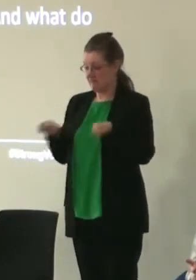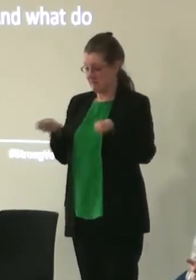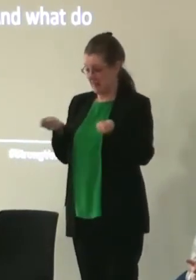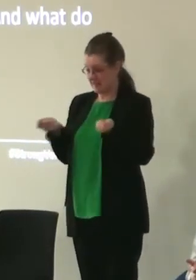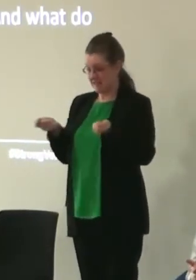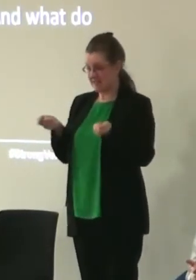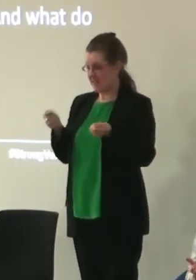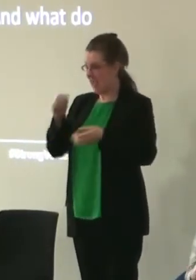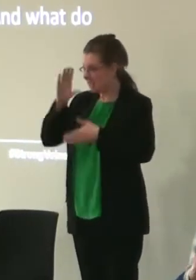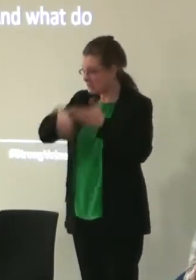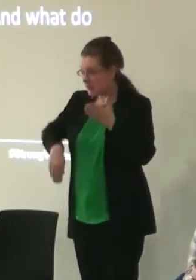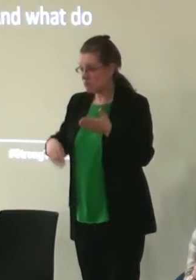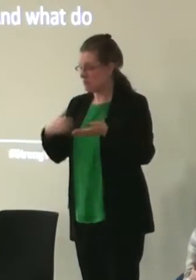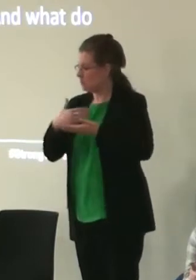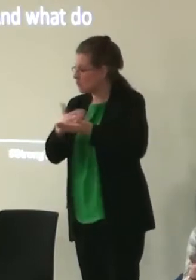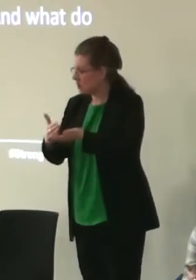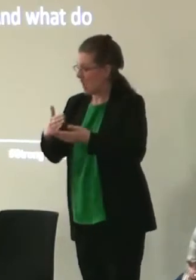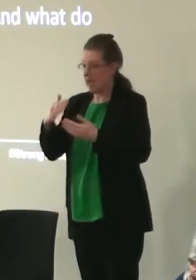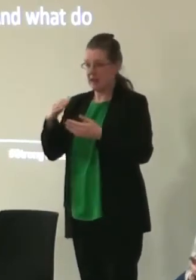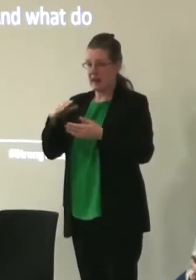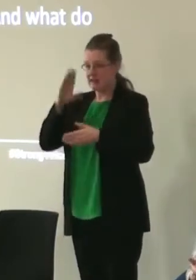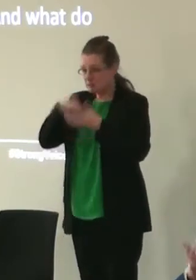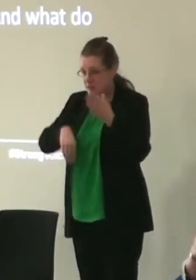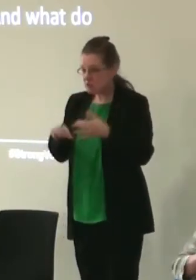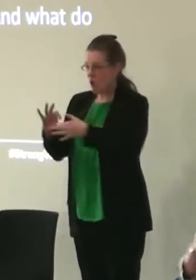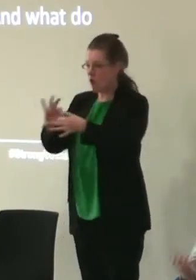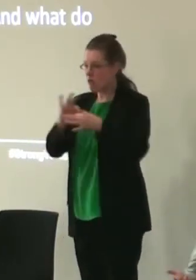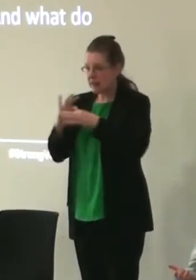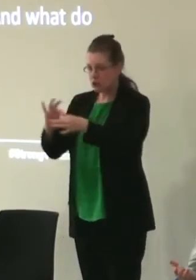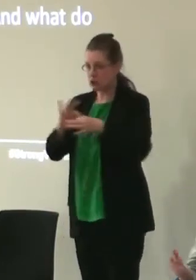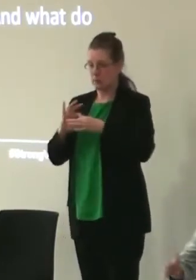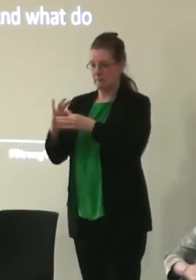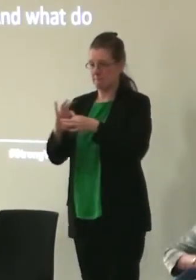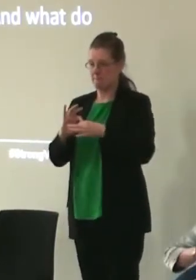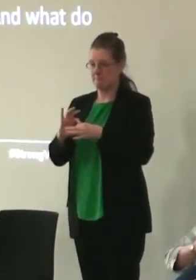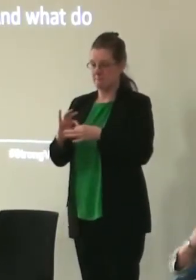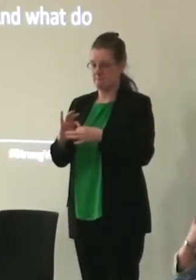experiences or facilitating relationships in which